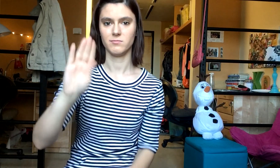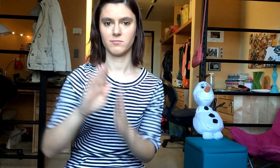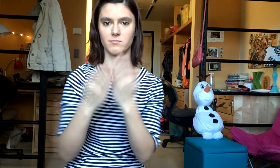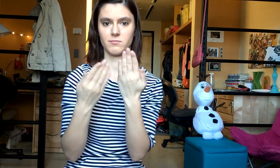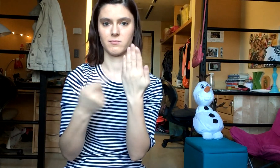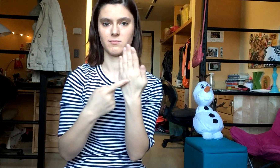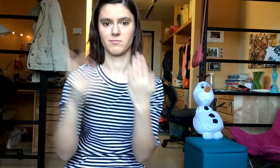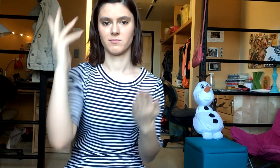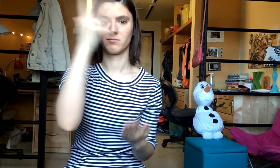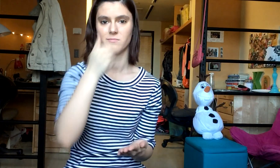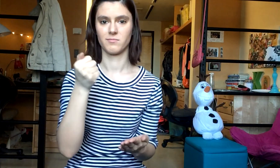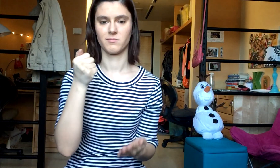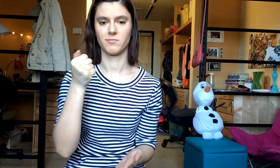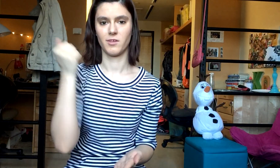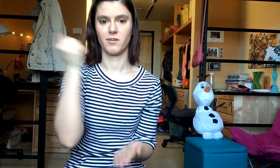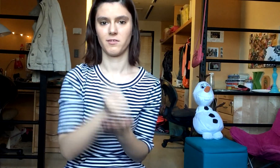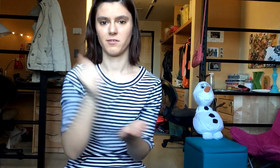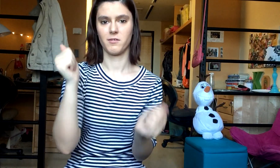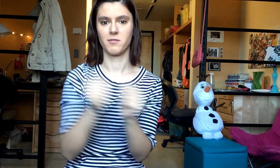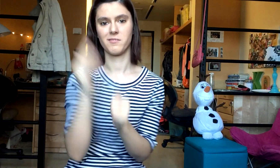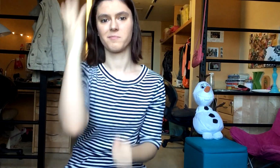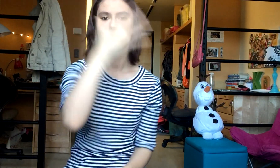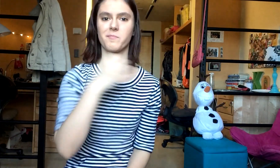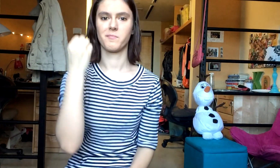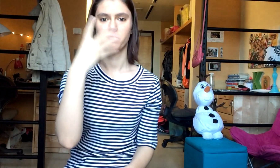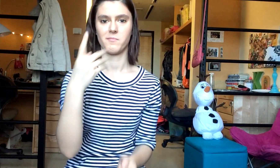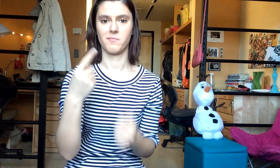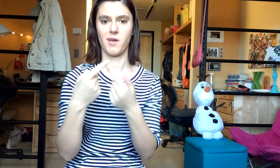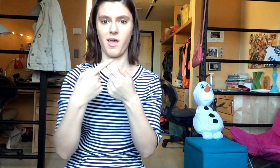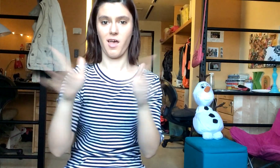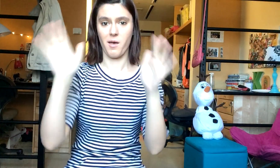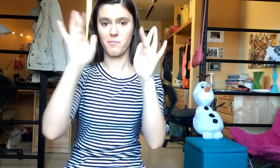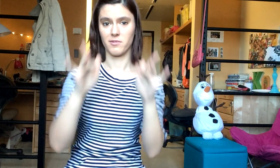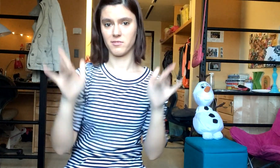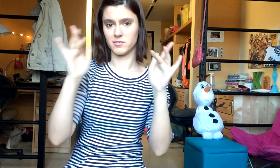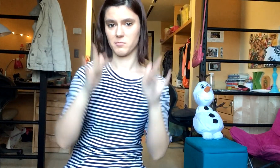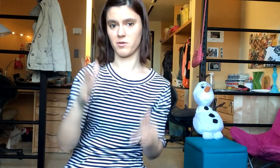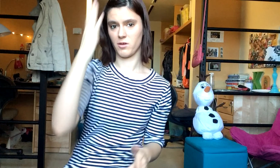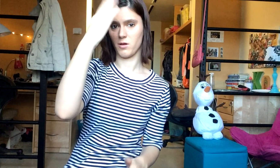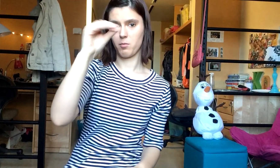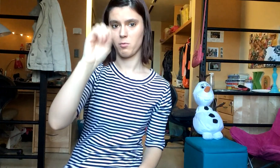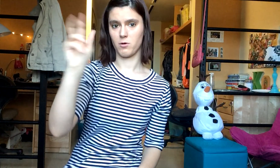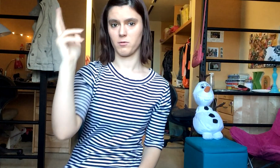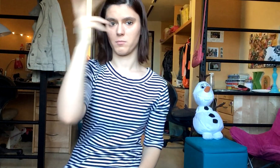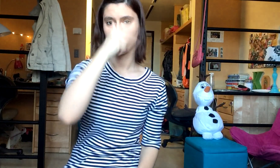Okay, you're covered, boy, pretty, stamped with a beauty mark Okay, it's such a pity, a boy's so pretty